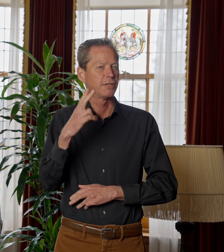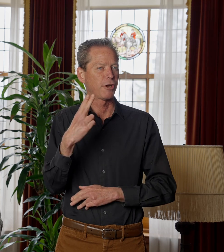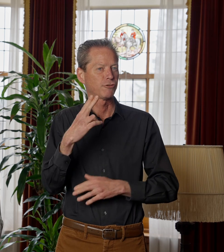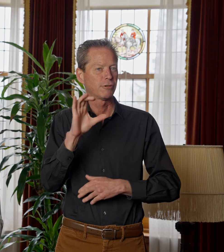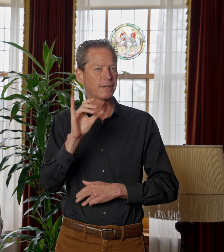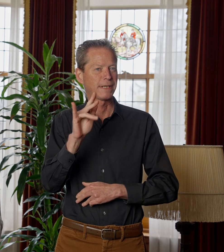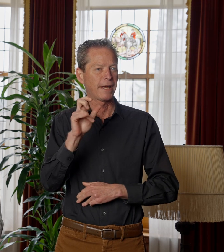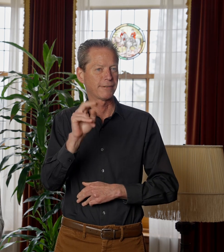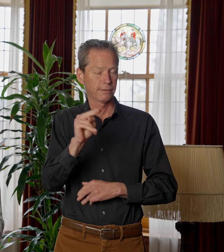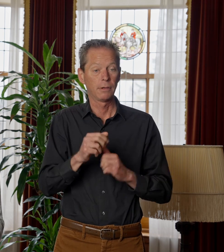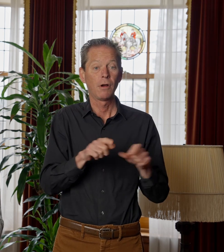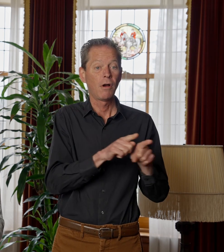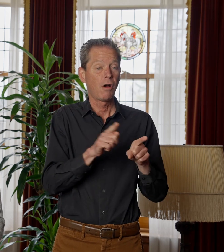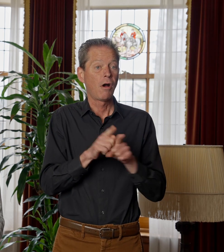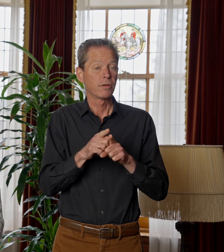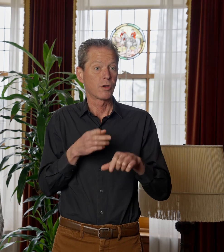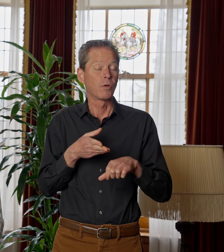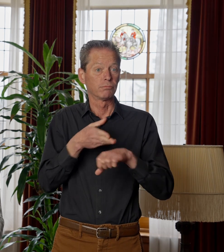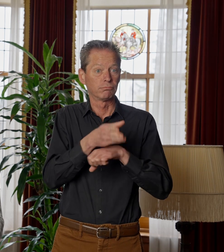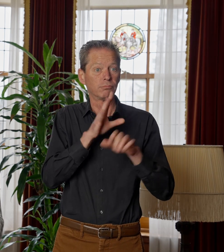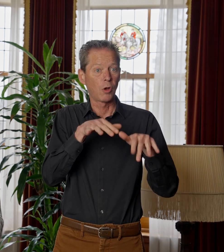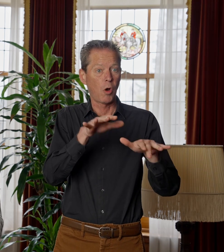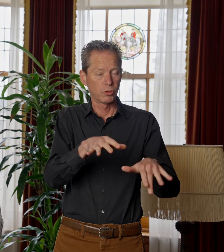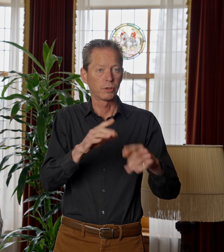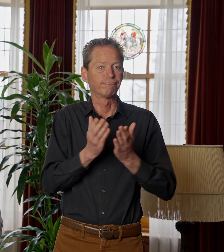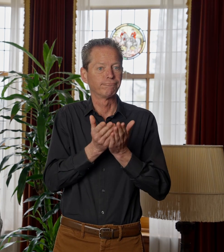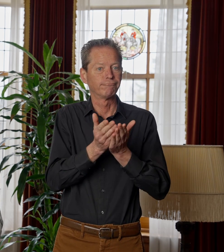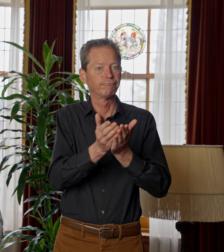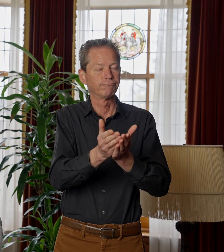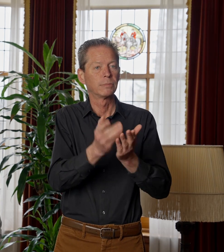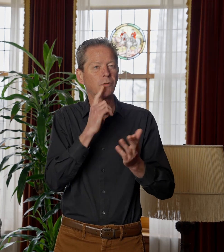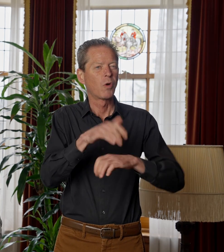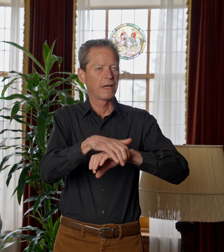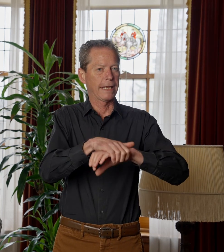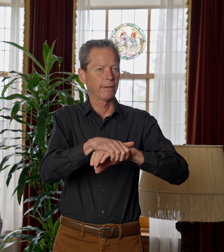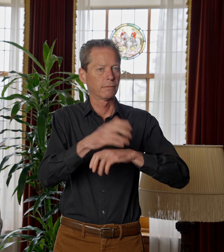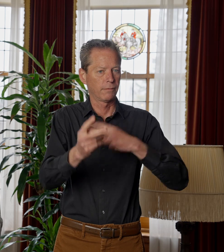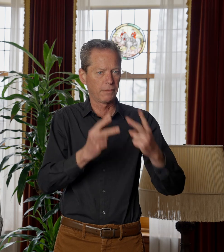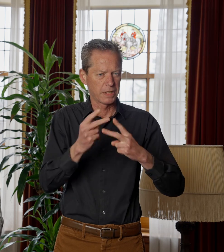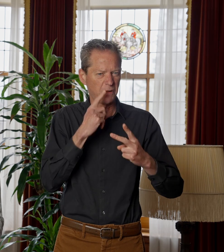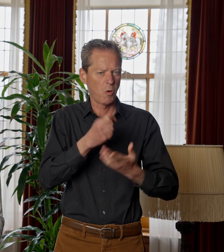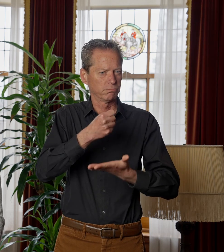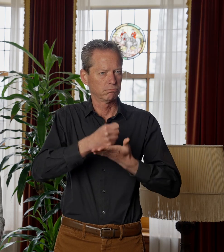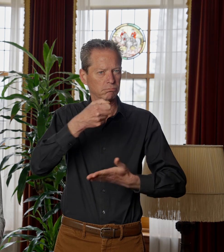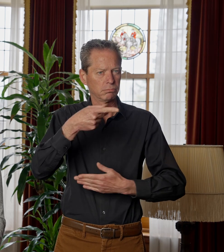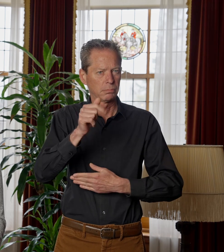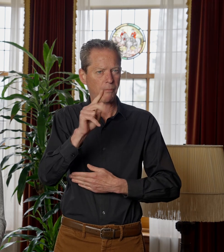also took a transatlantic vessel to England when he did many of his patents and some of his business dealings there. He had